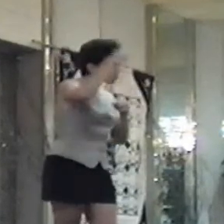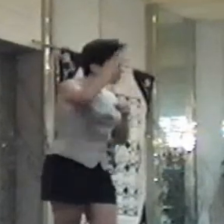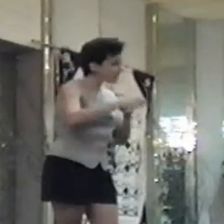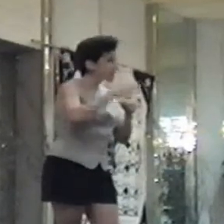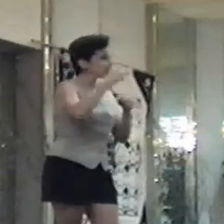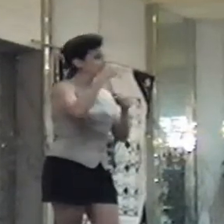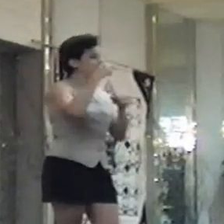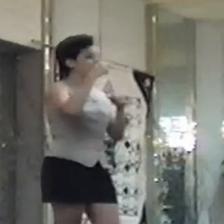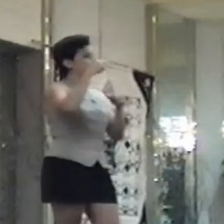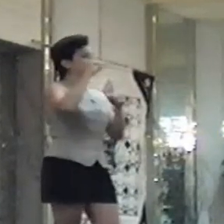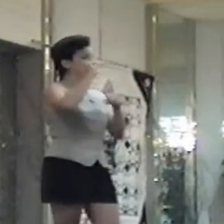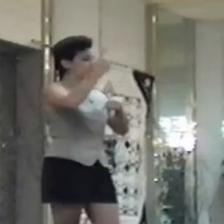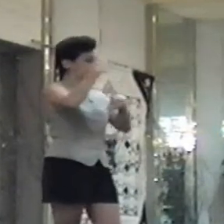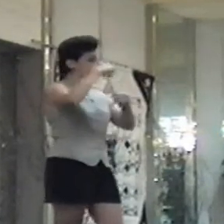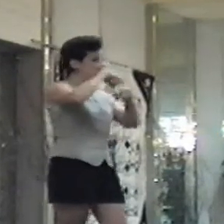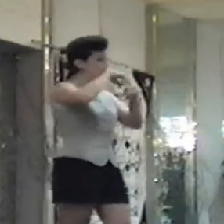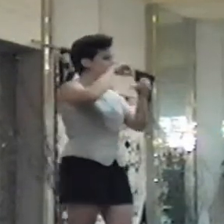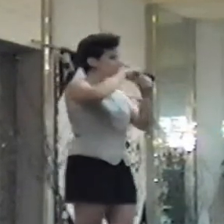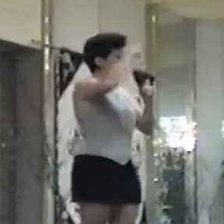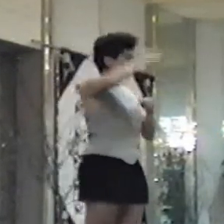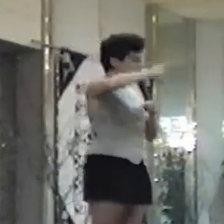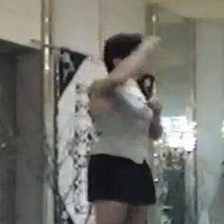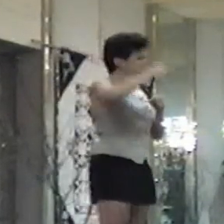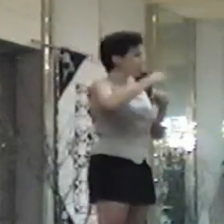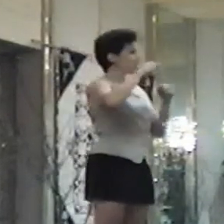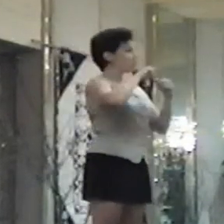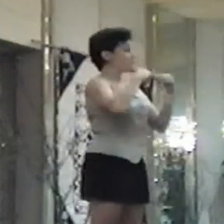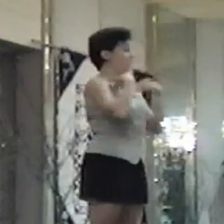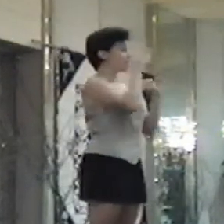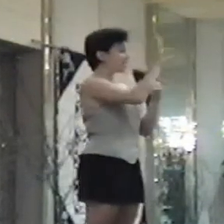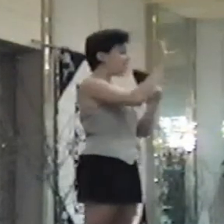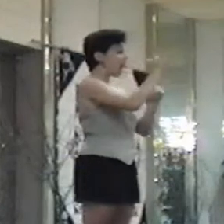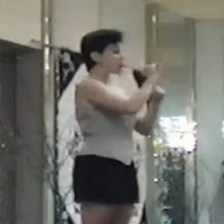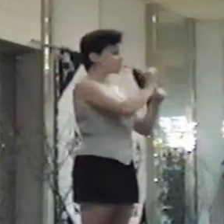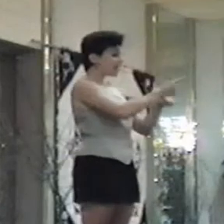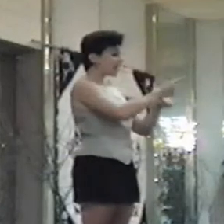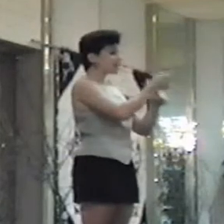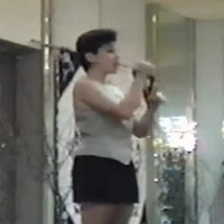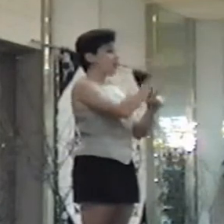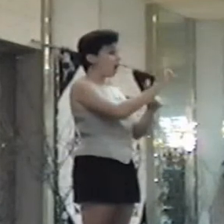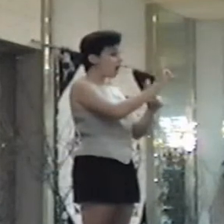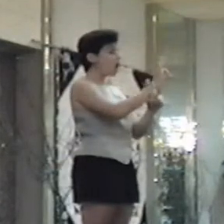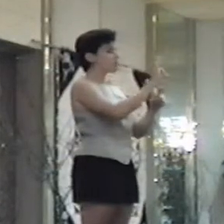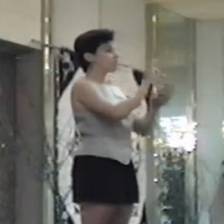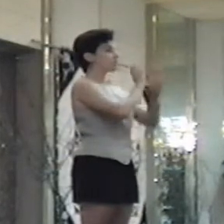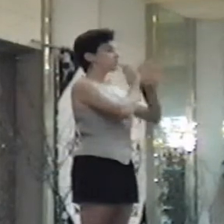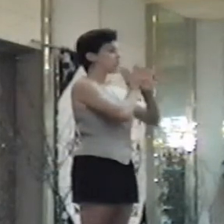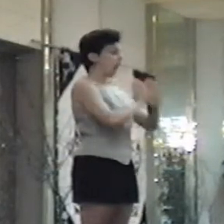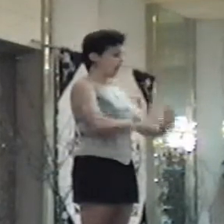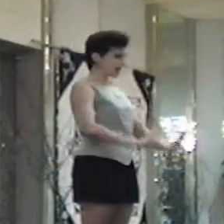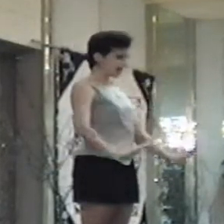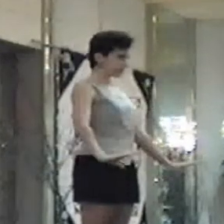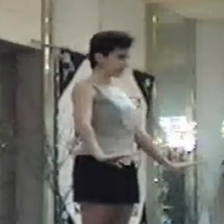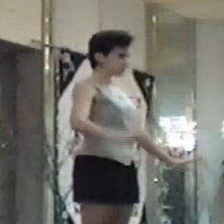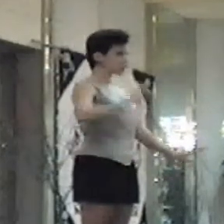and CBS, because they were the first in history to have nine minutes of complete silence.